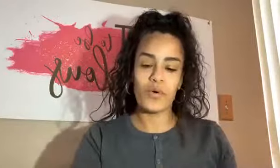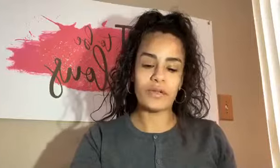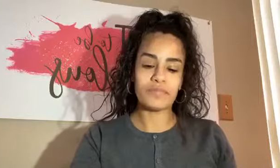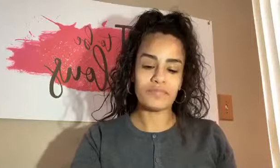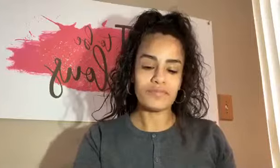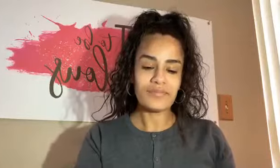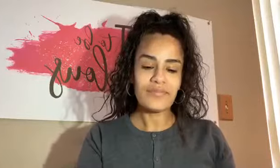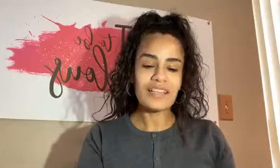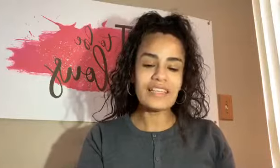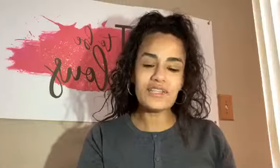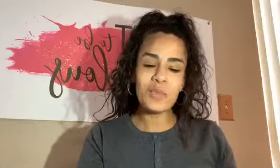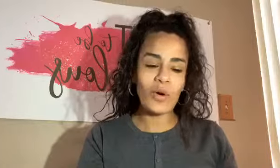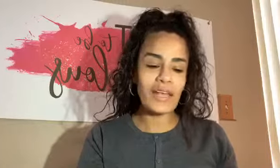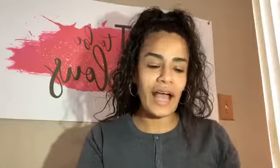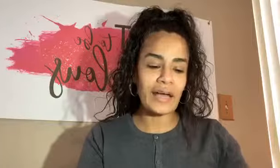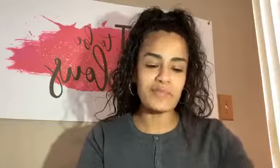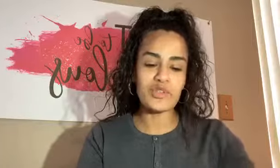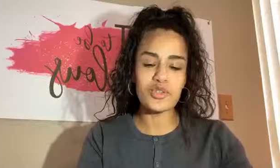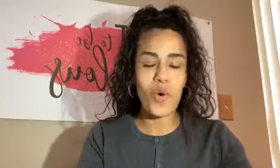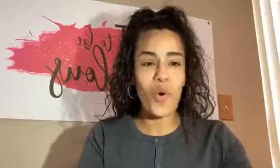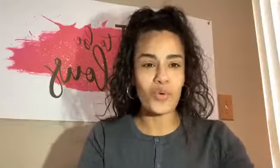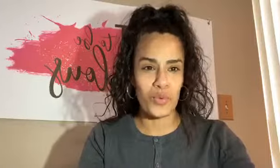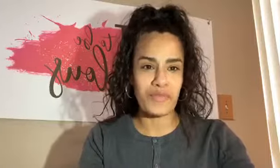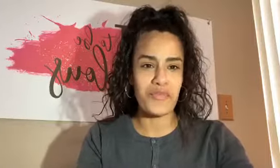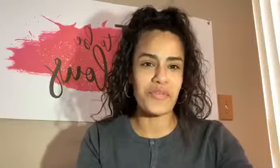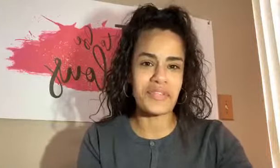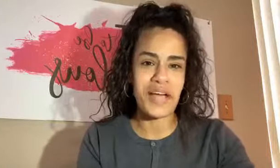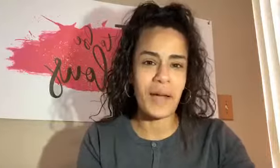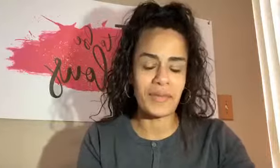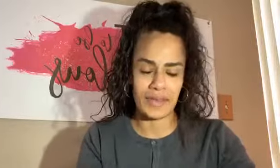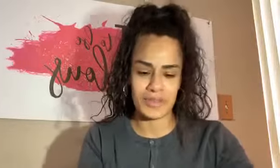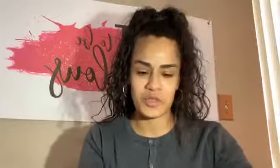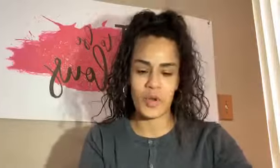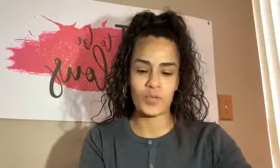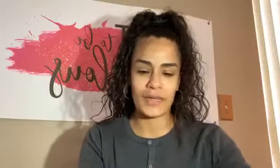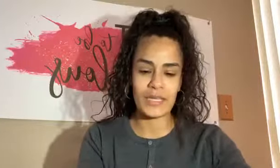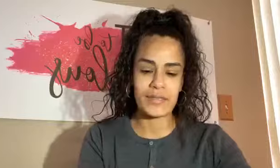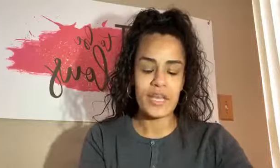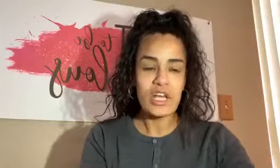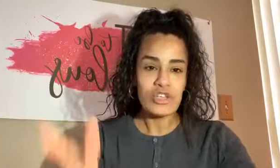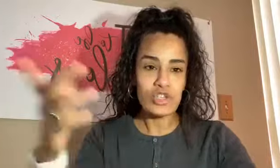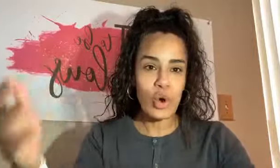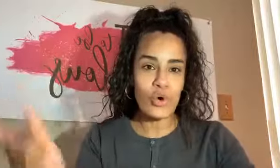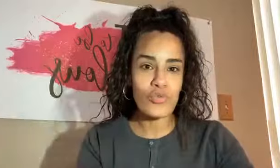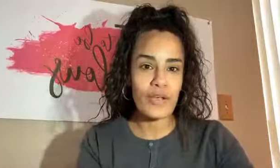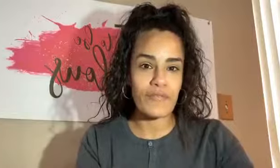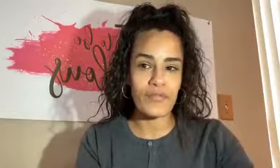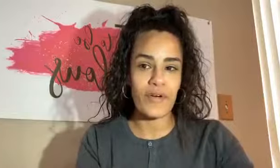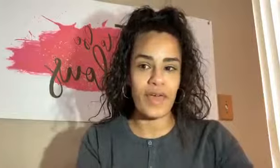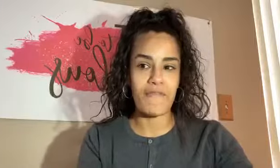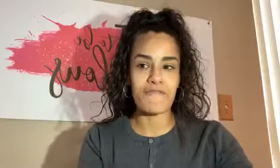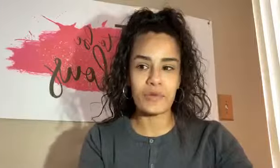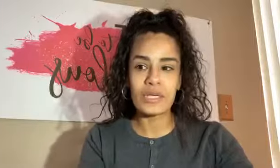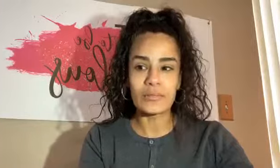morning? This morning, I am so grateful for the time that I get to spend with my kids. So grateful for that freedom.